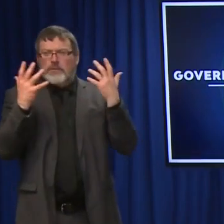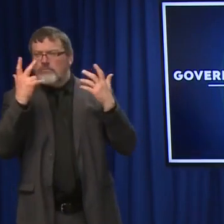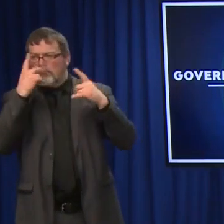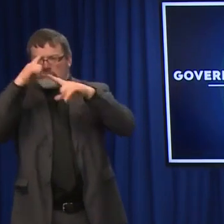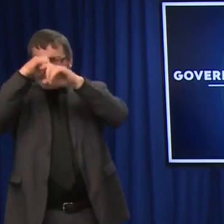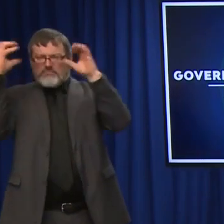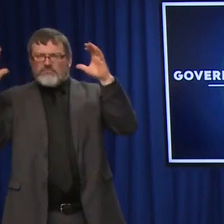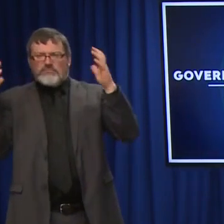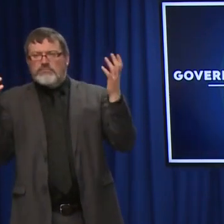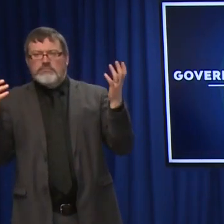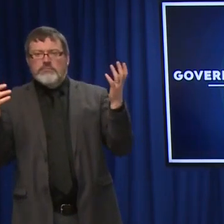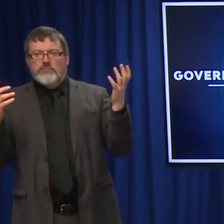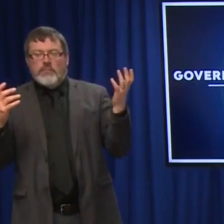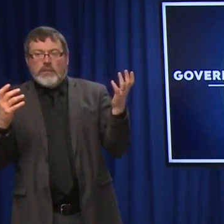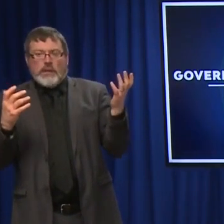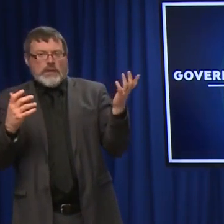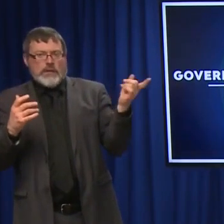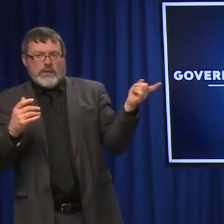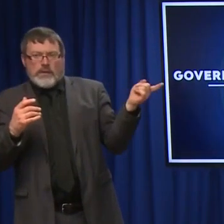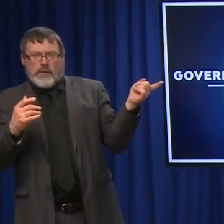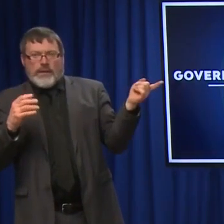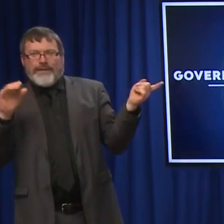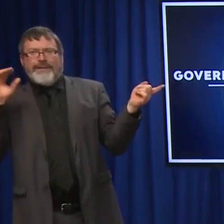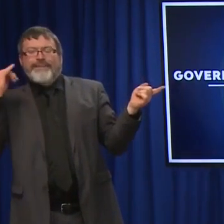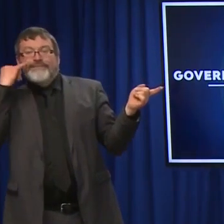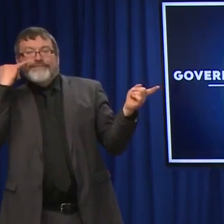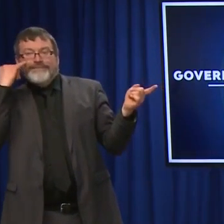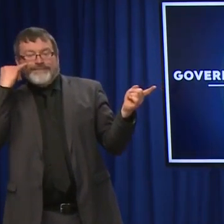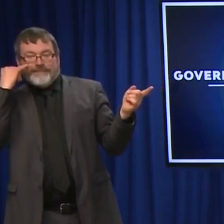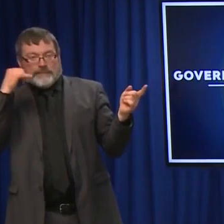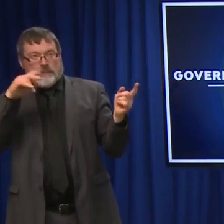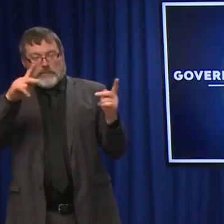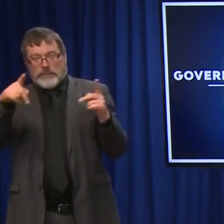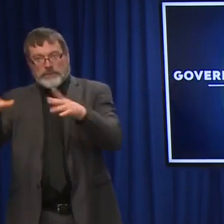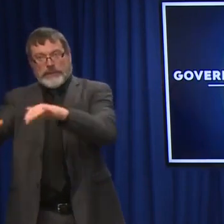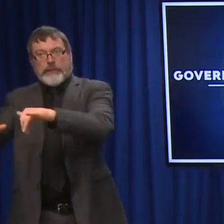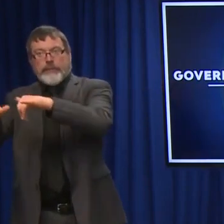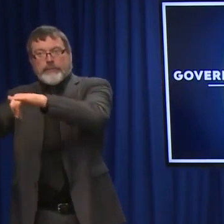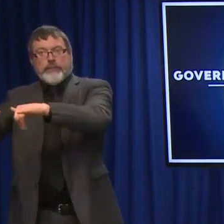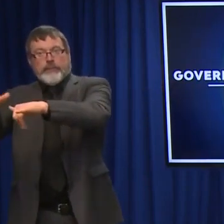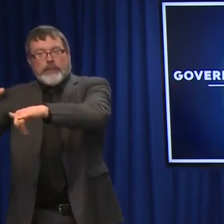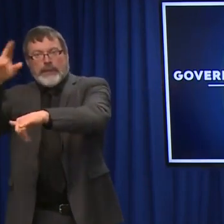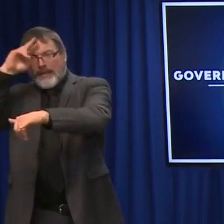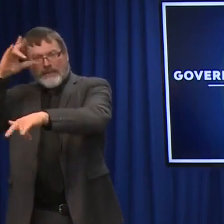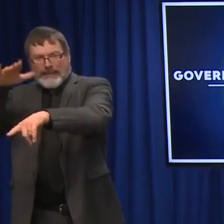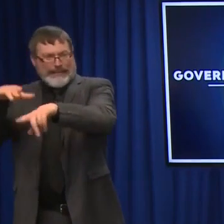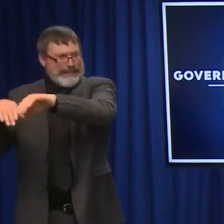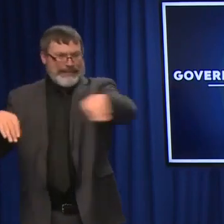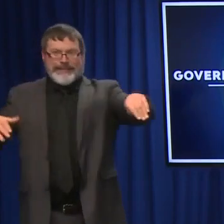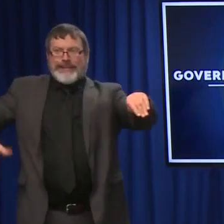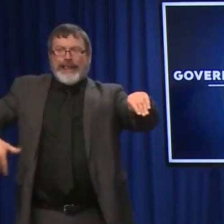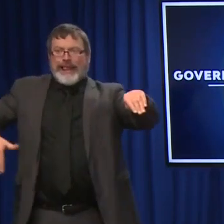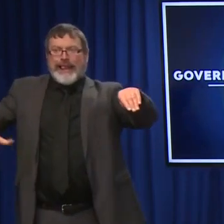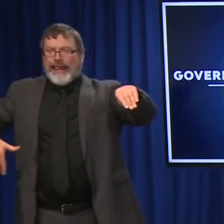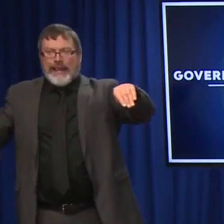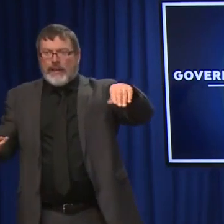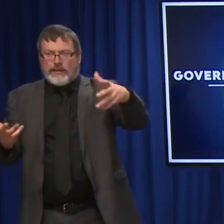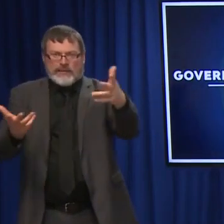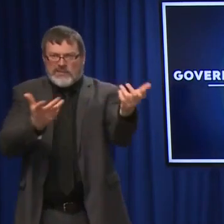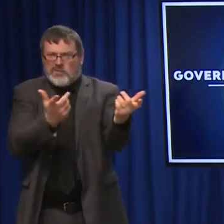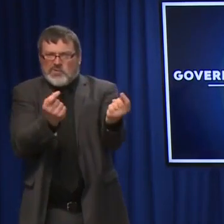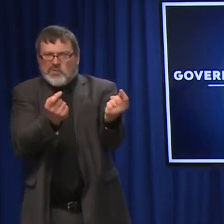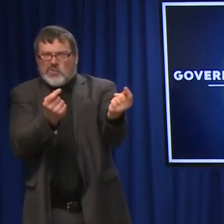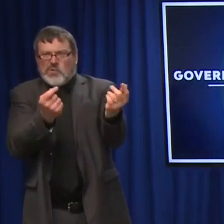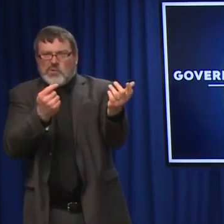is you have individuals that are ultimately waiting in a hospital bed for a long-term care bed. We want to make that wait down to zero, right? As soon as someone,